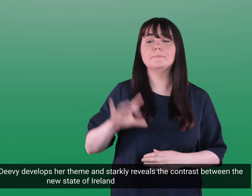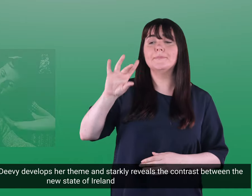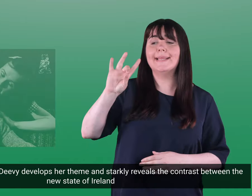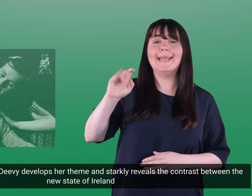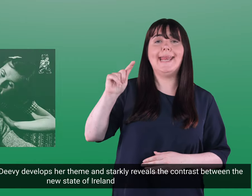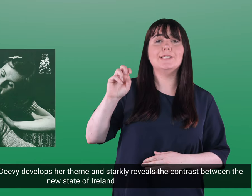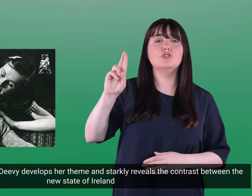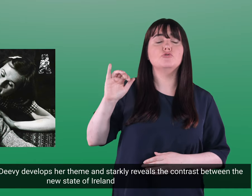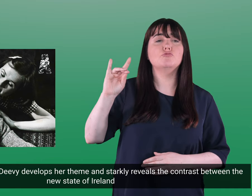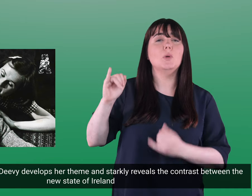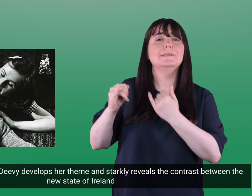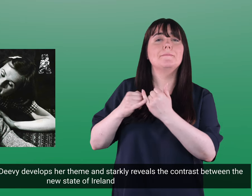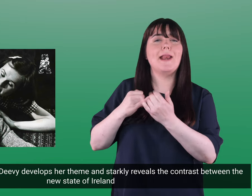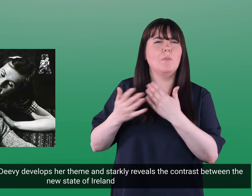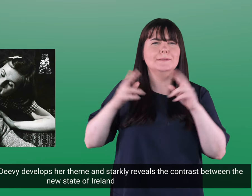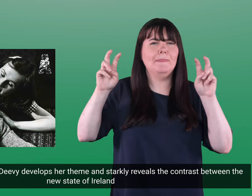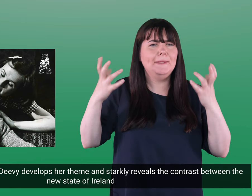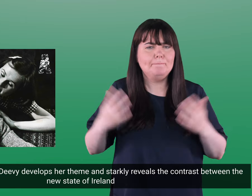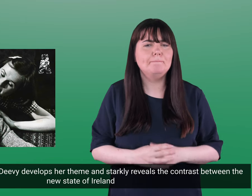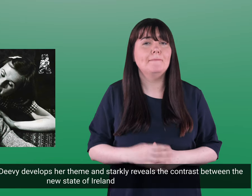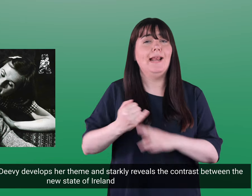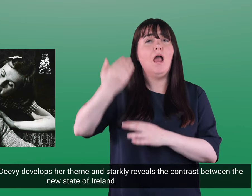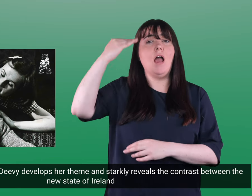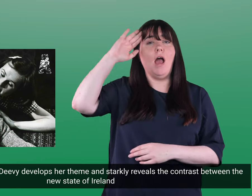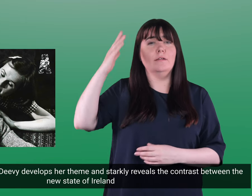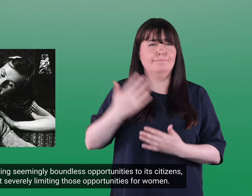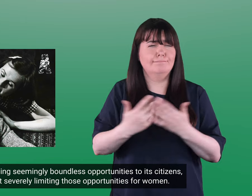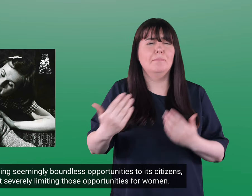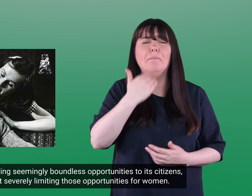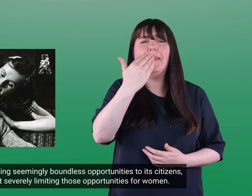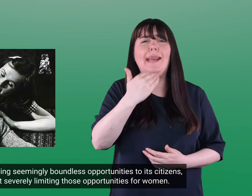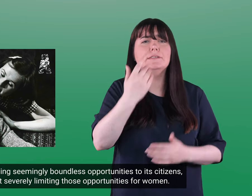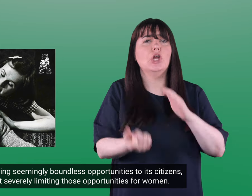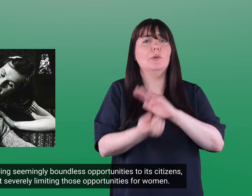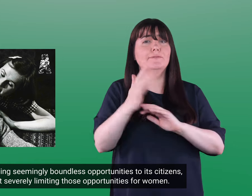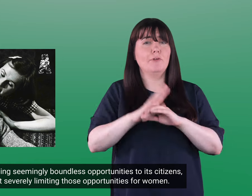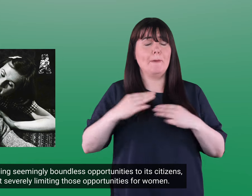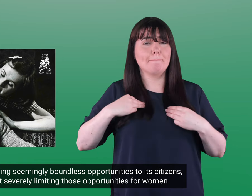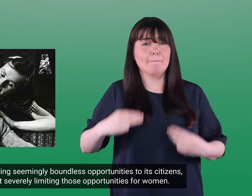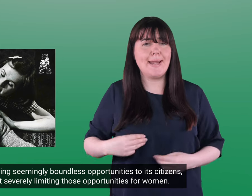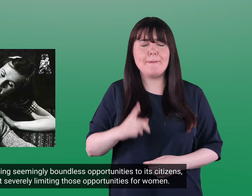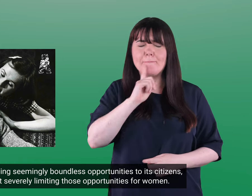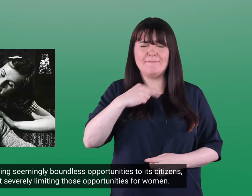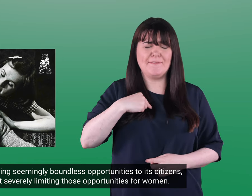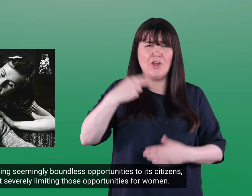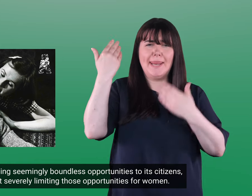In the play, Katie Roach Deevy develops her theme and starkly reveals the contrast between the new state of Ireland providing